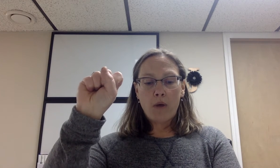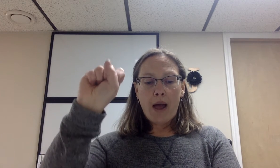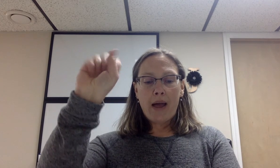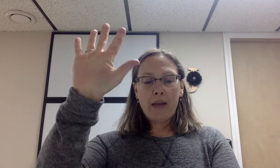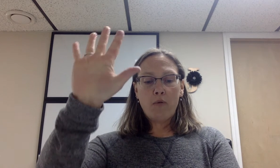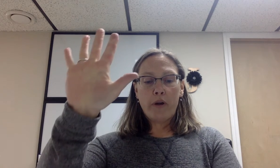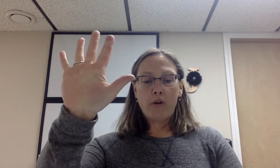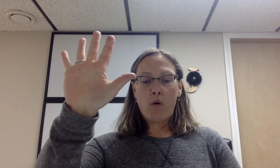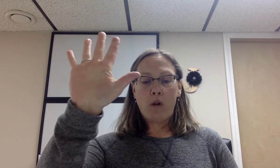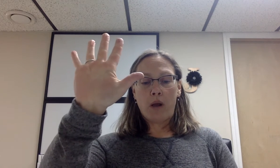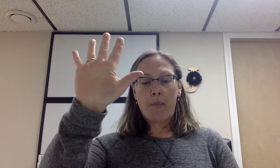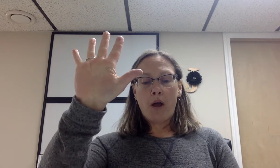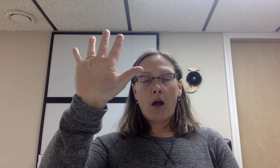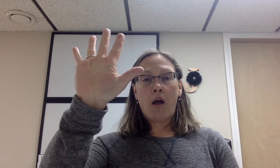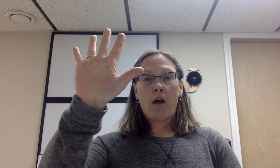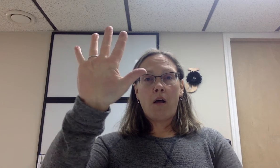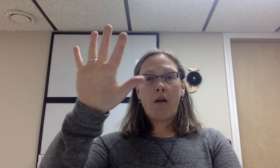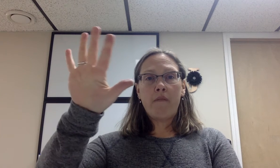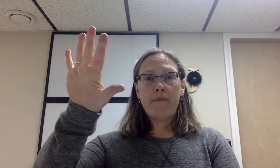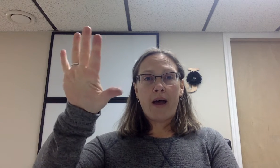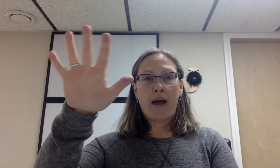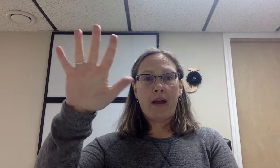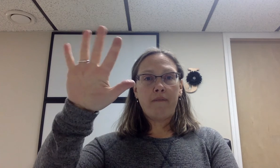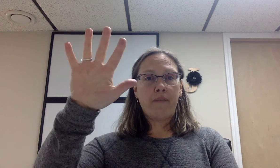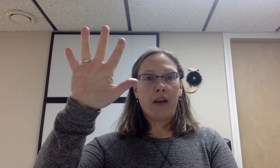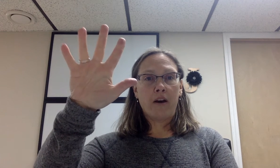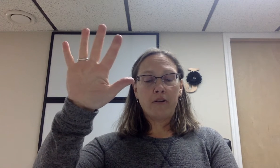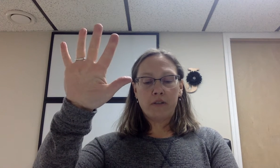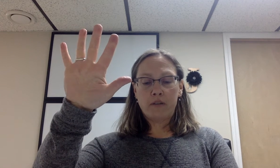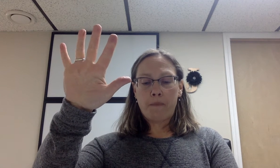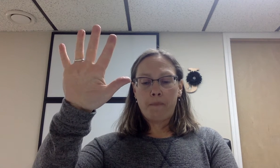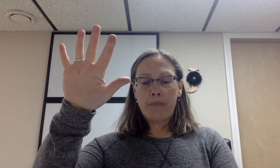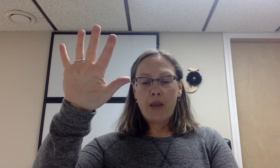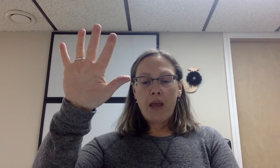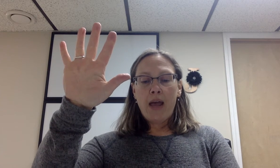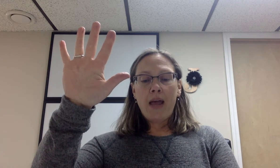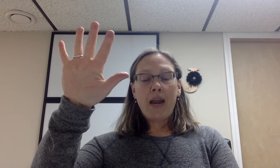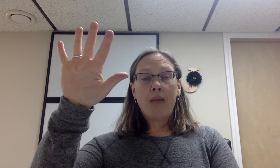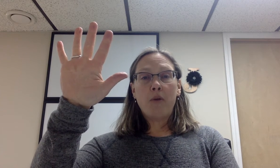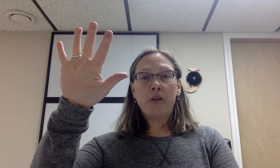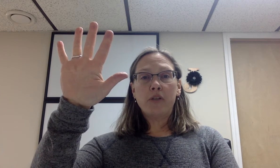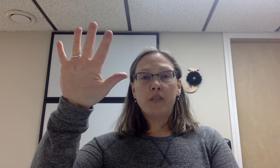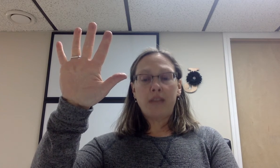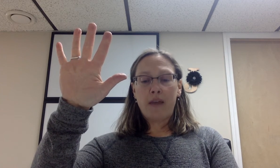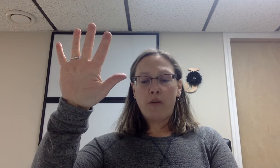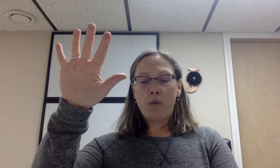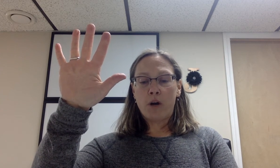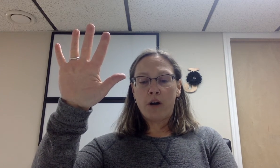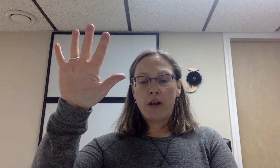I am going to hold up all five fingers and I'm going to say the word